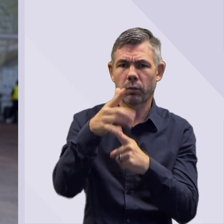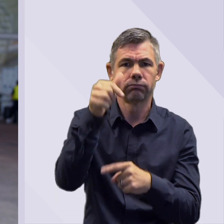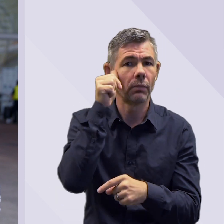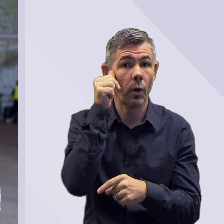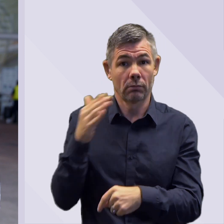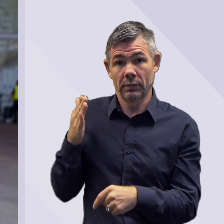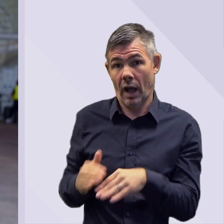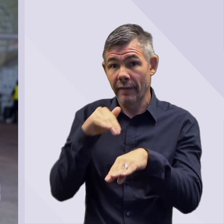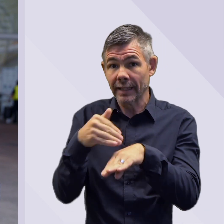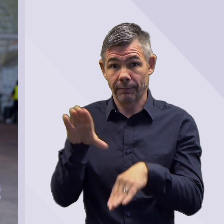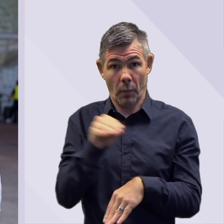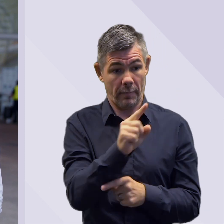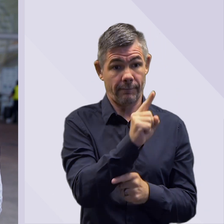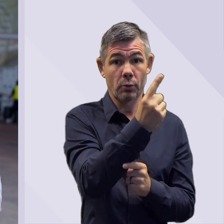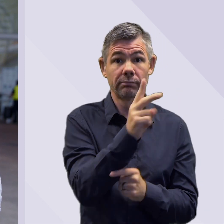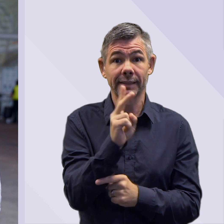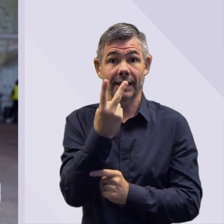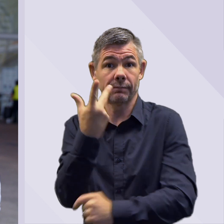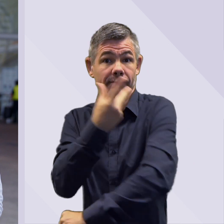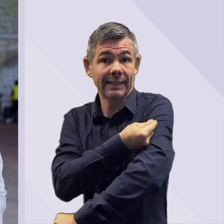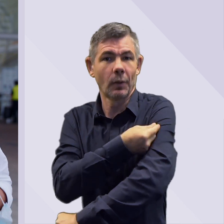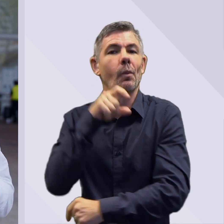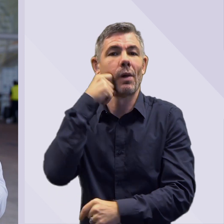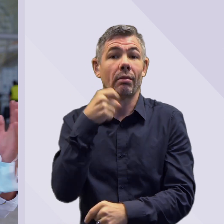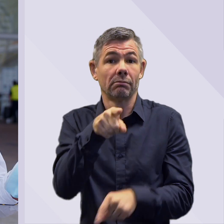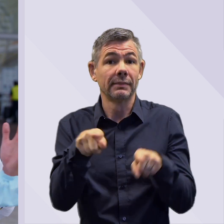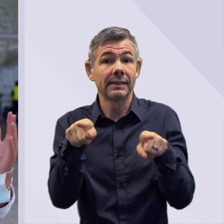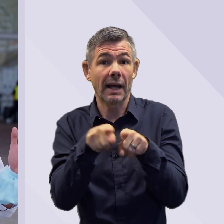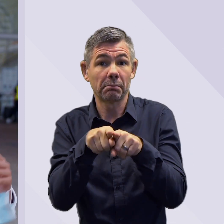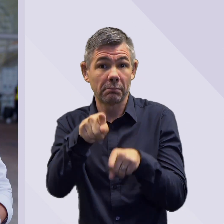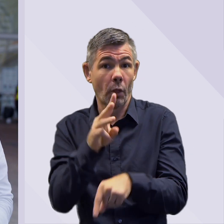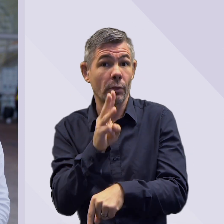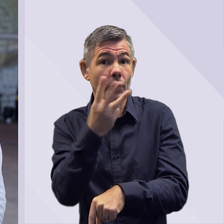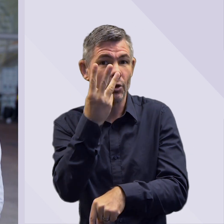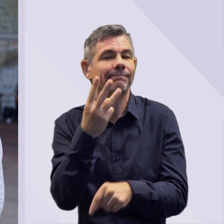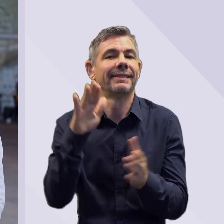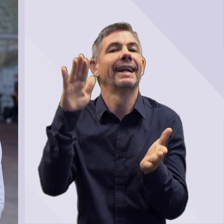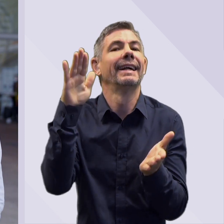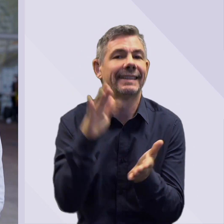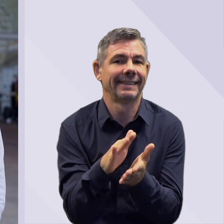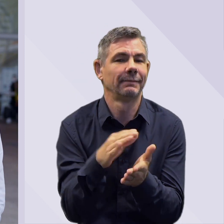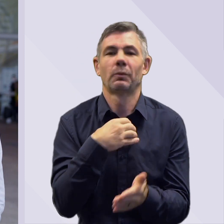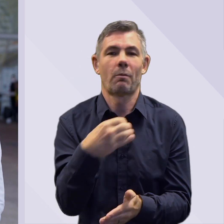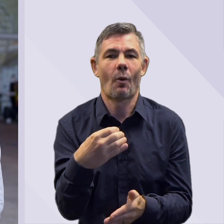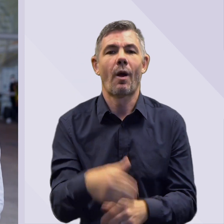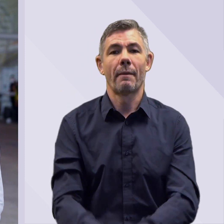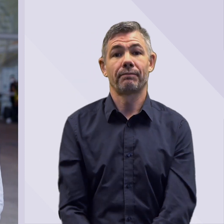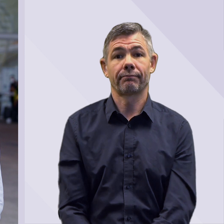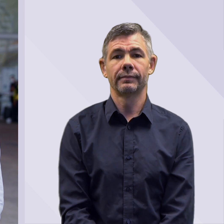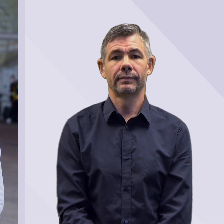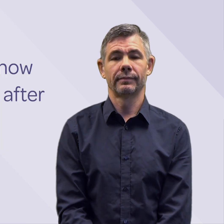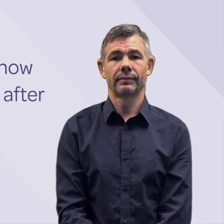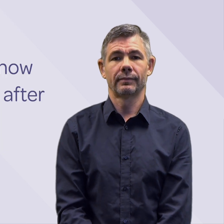of people have said oh am I going to feel more side effects after a third dose? That gap is quite important in terms of reducing your side effects.